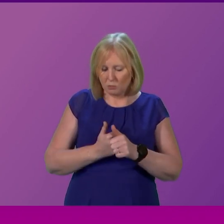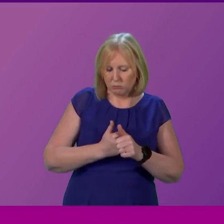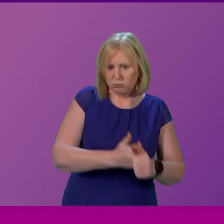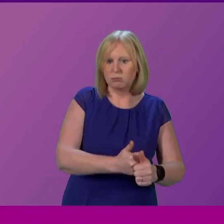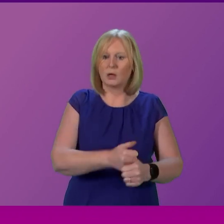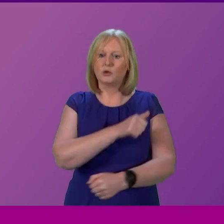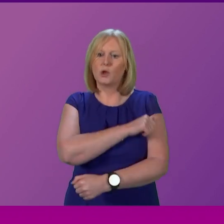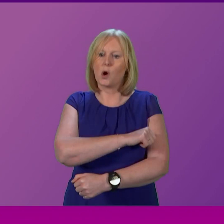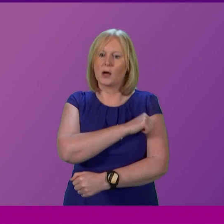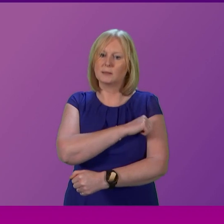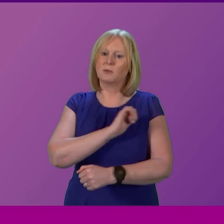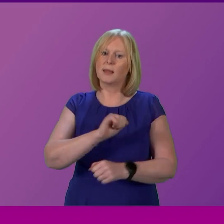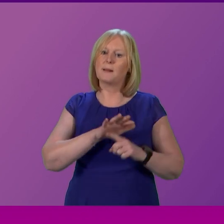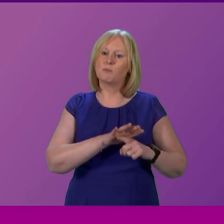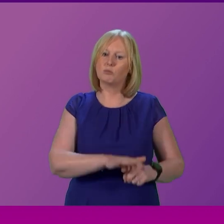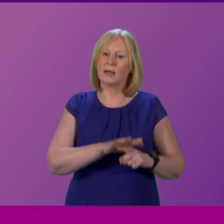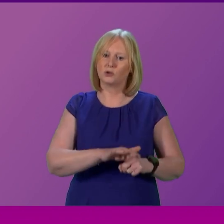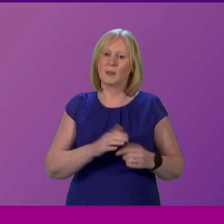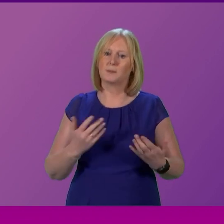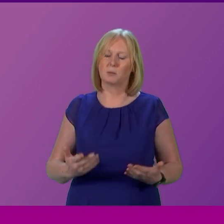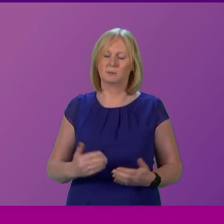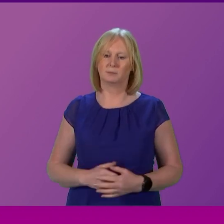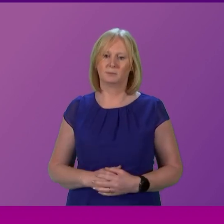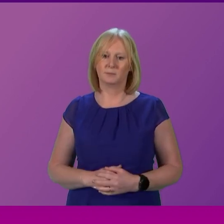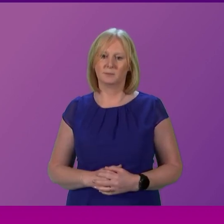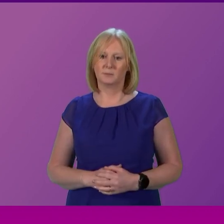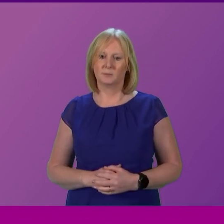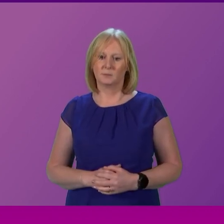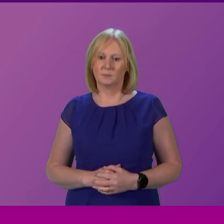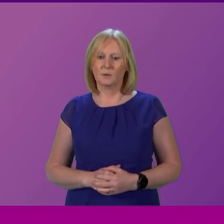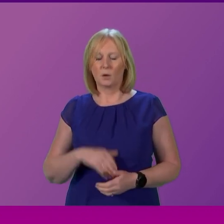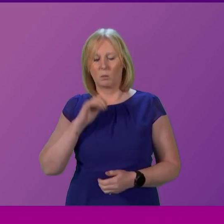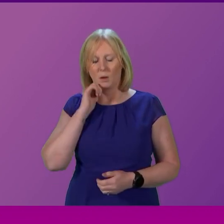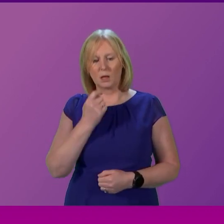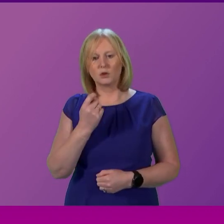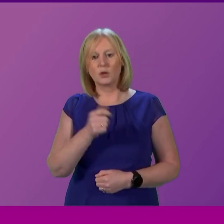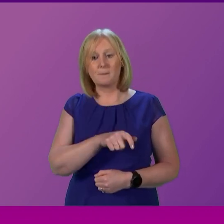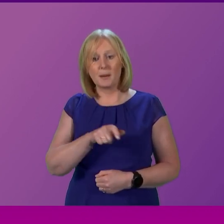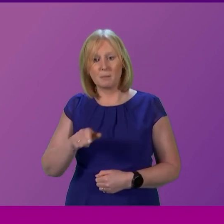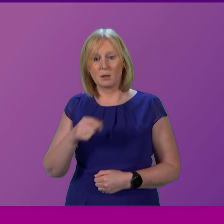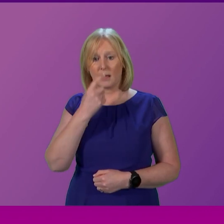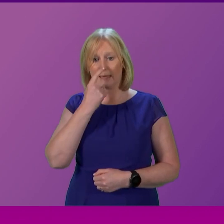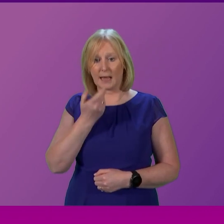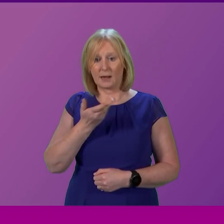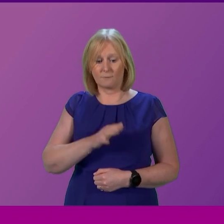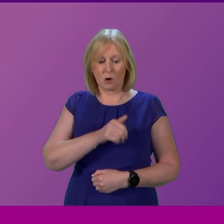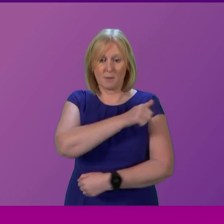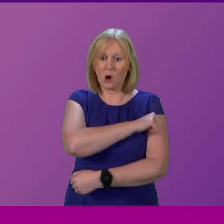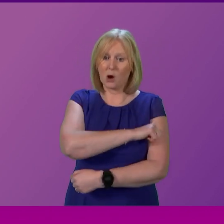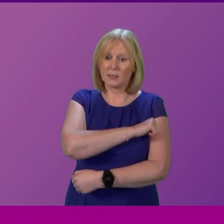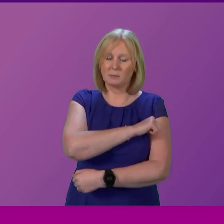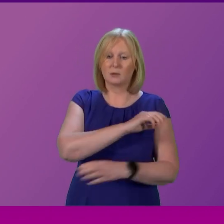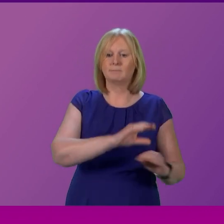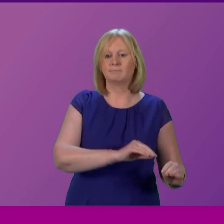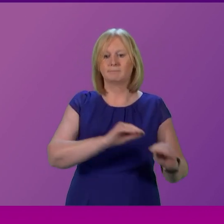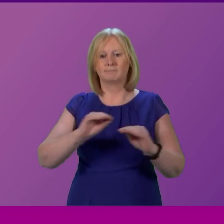to deal with pressures at the front door. However, it will enable some people to move from an acute setting to a more